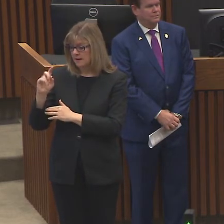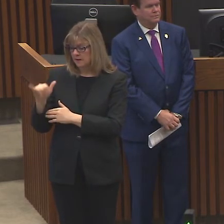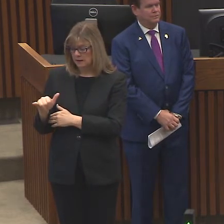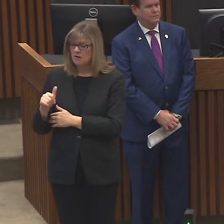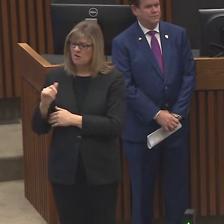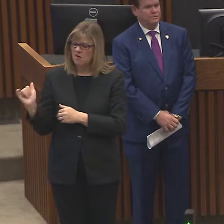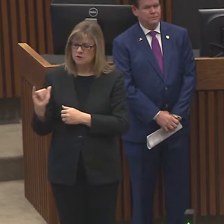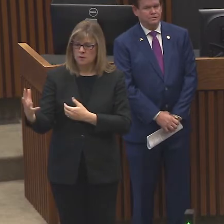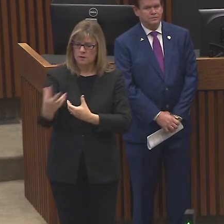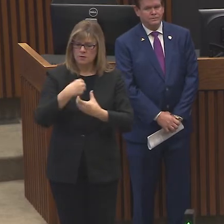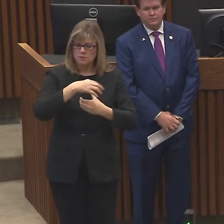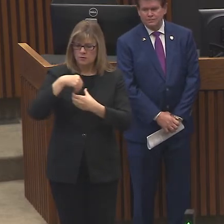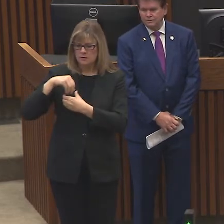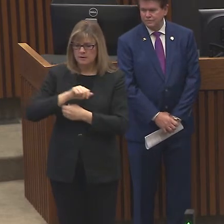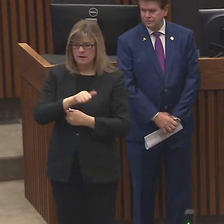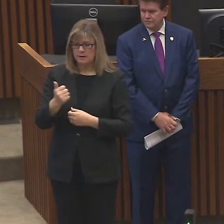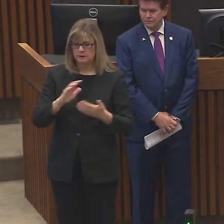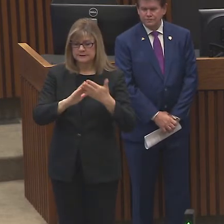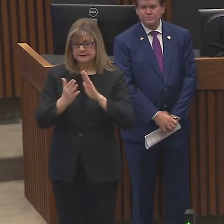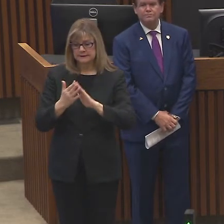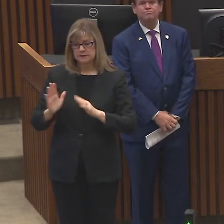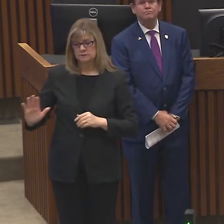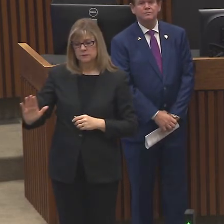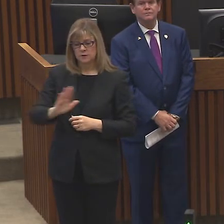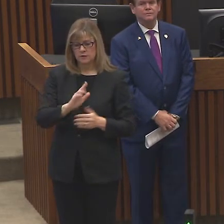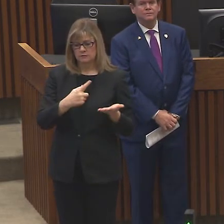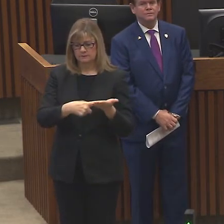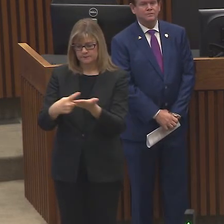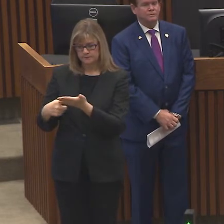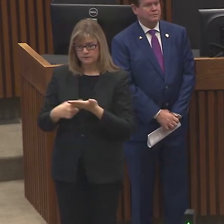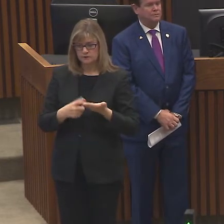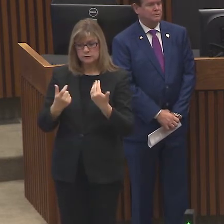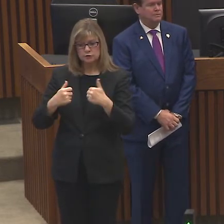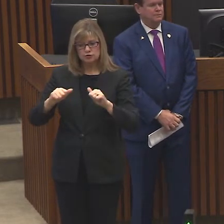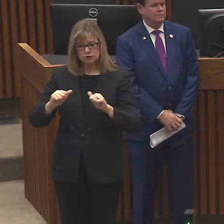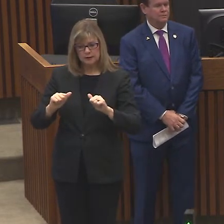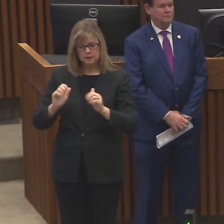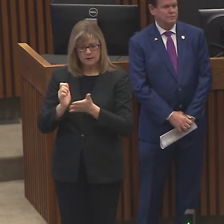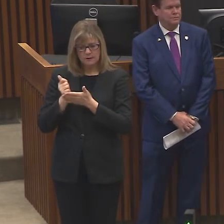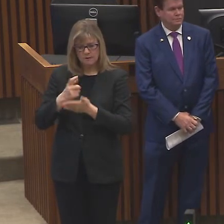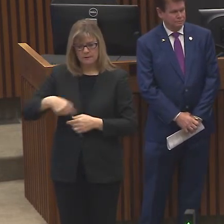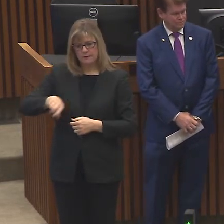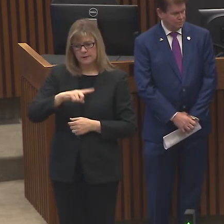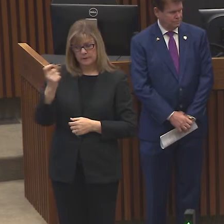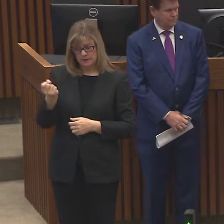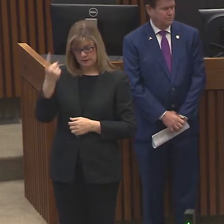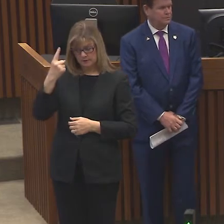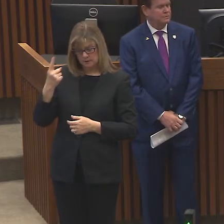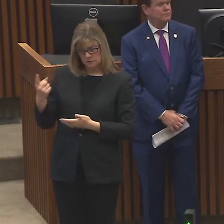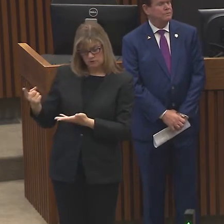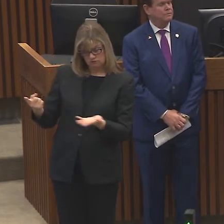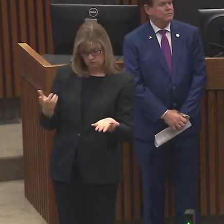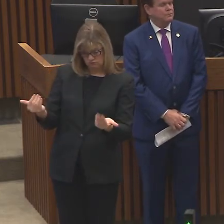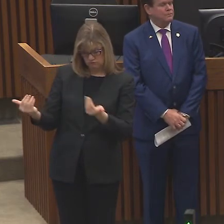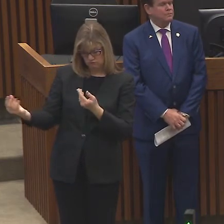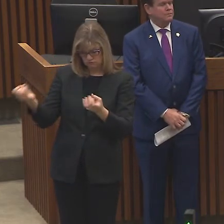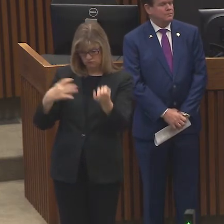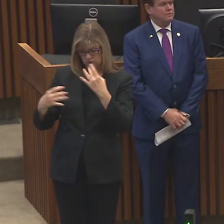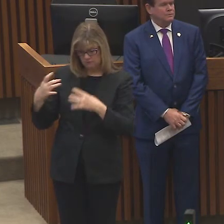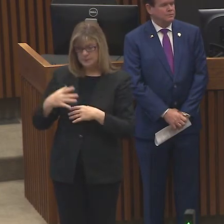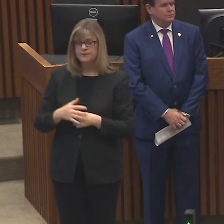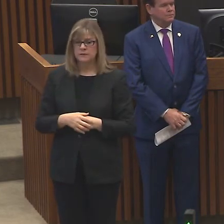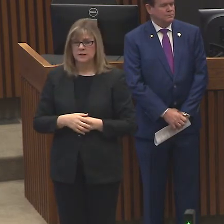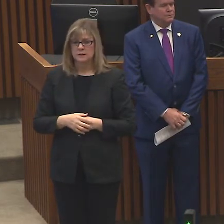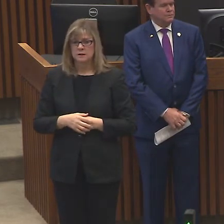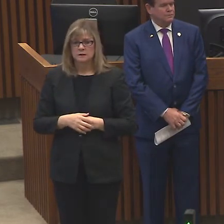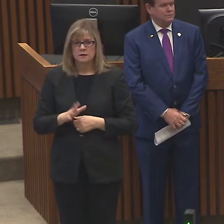conversations and trying to give them an idea of what we're looking for and seeking their advice. So what we're